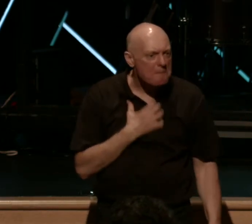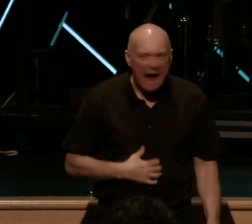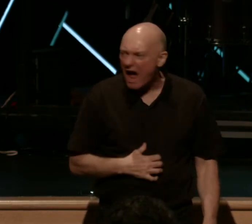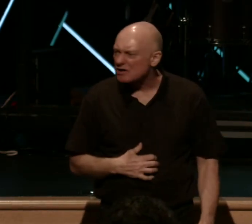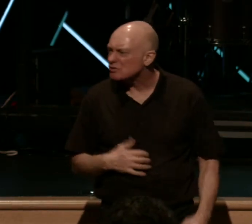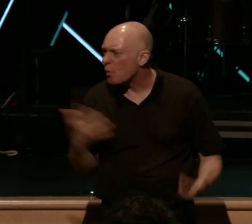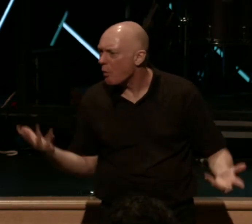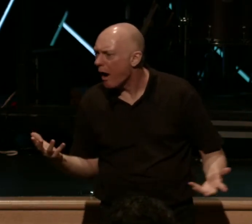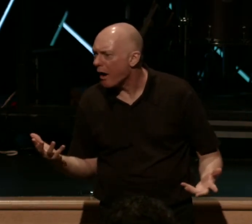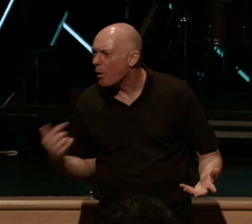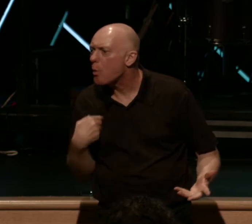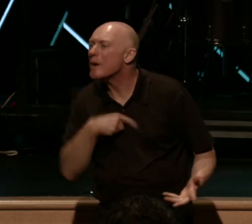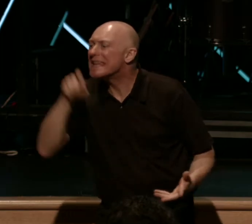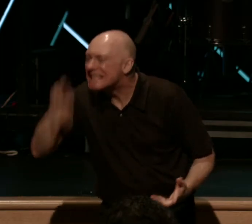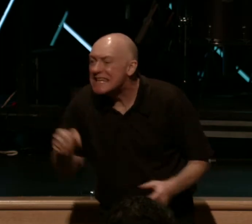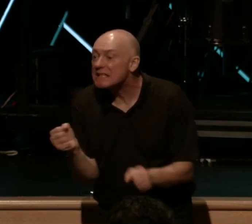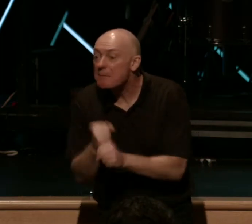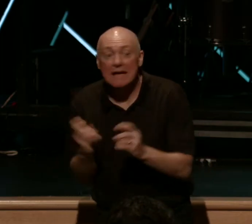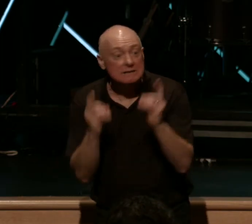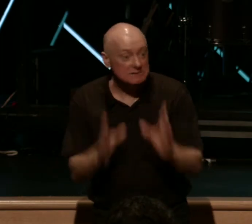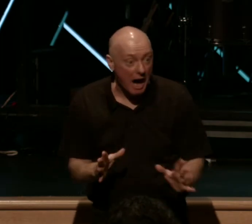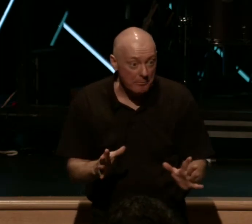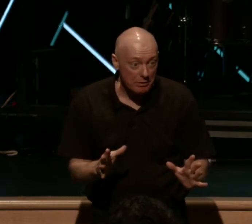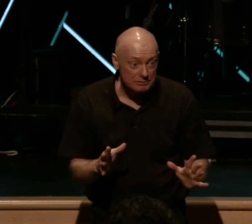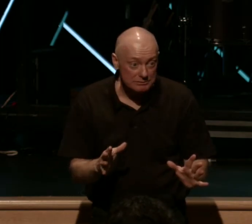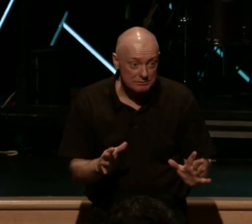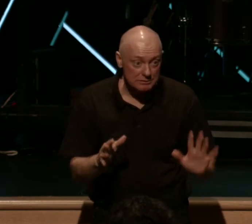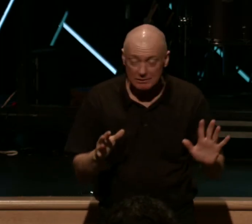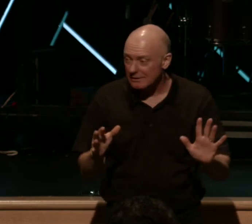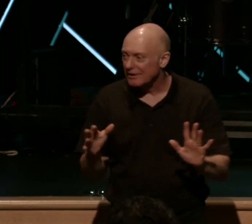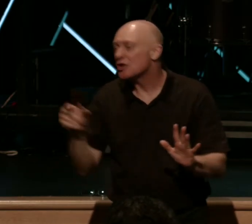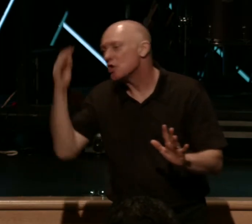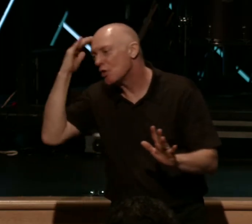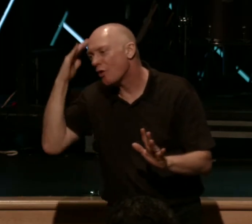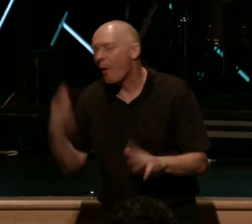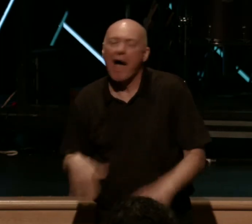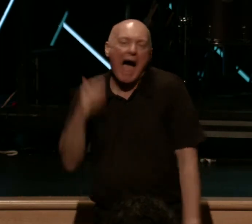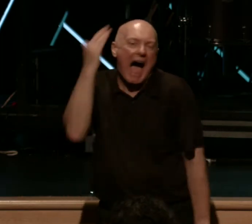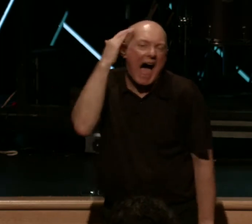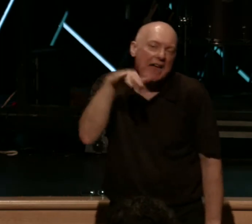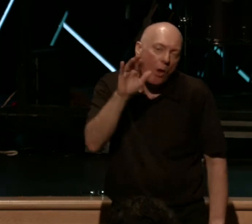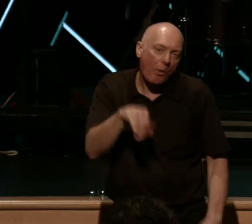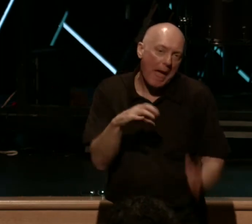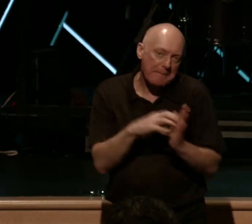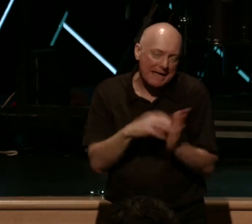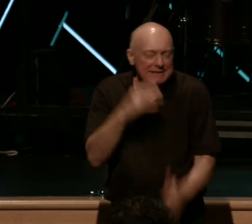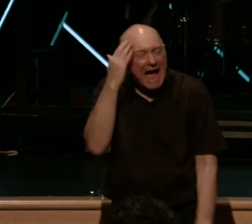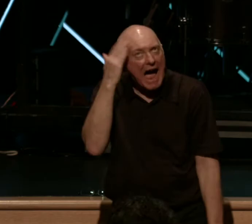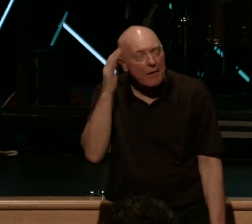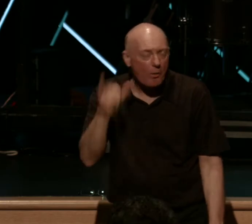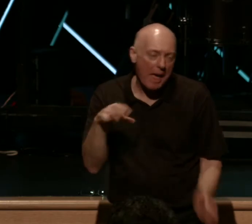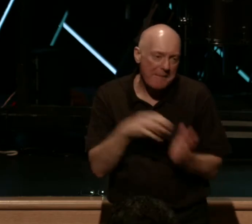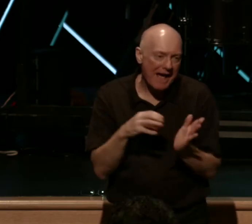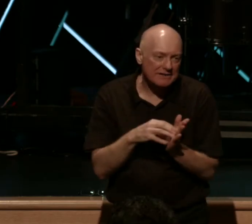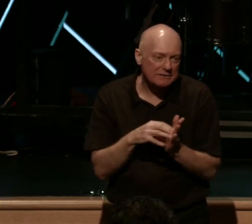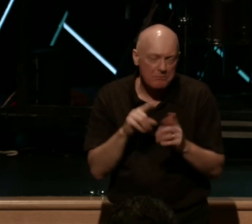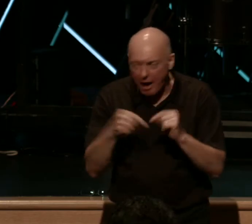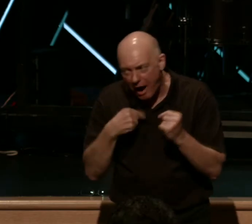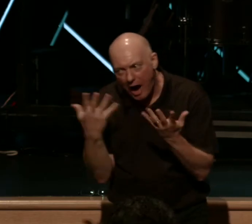making disciples. And I want to do it from a very familiar text. And you're going to say, well, I know this text very well, but I want to look at this text from a